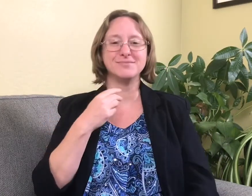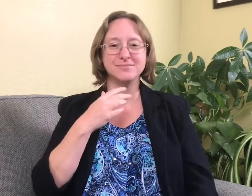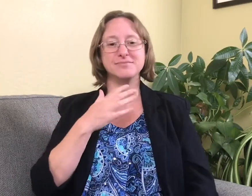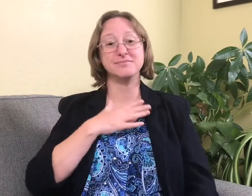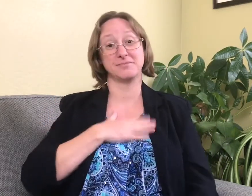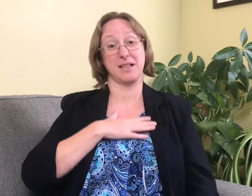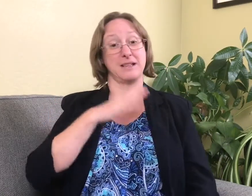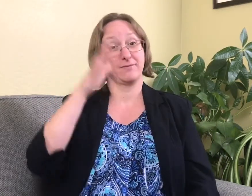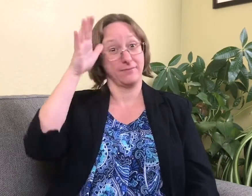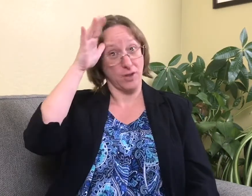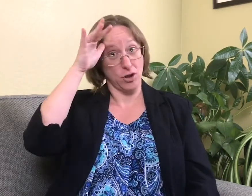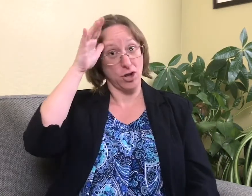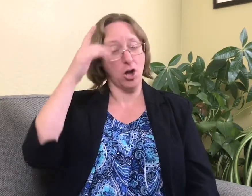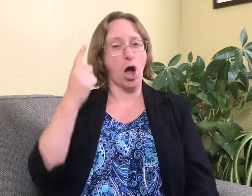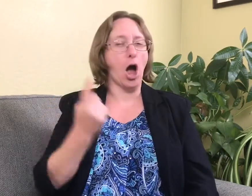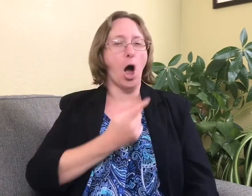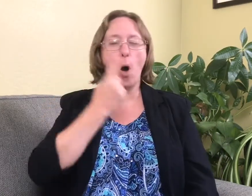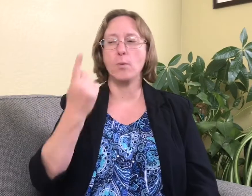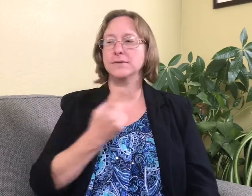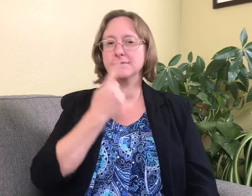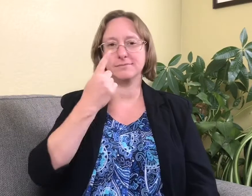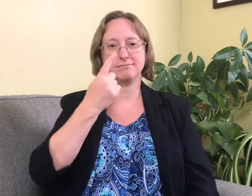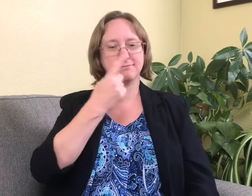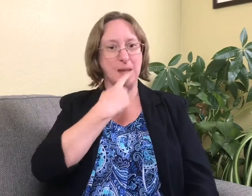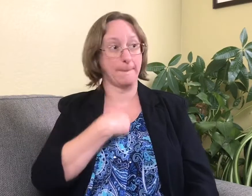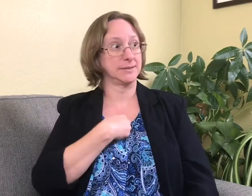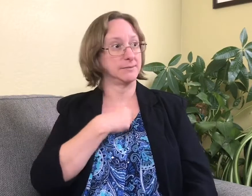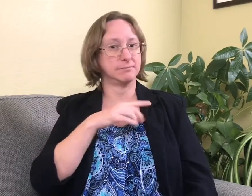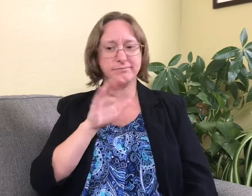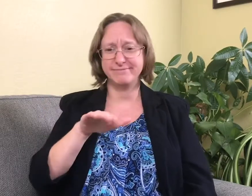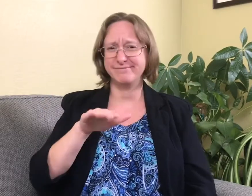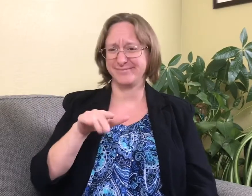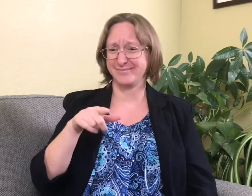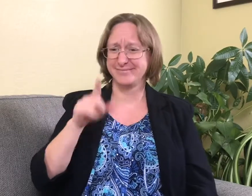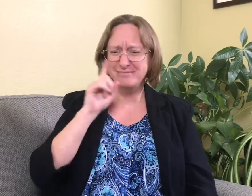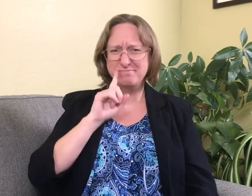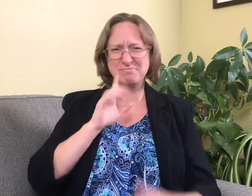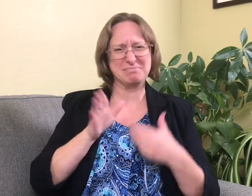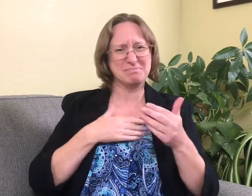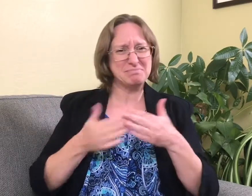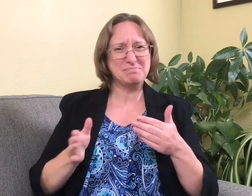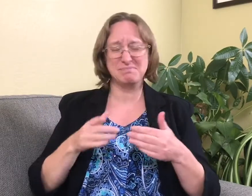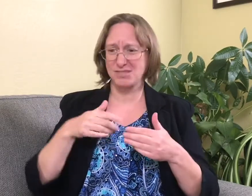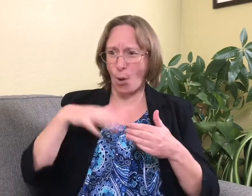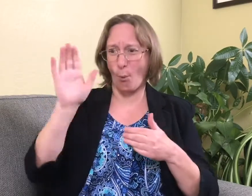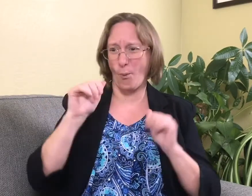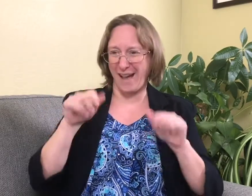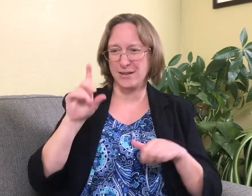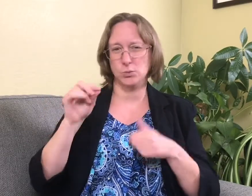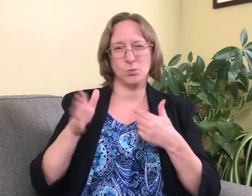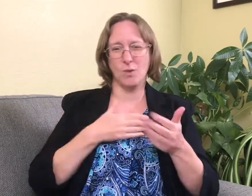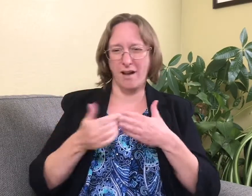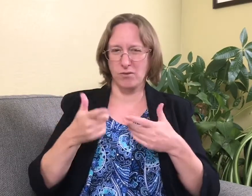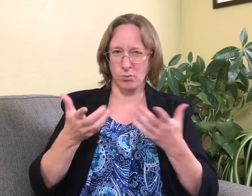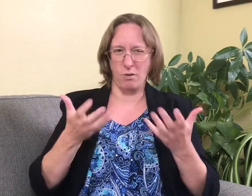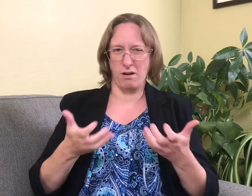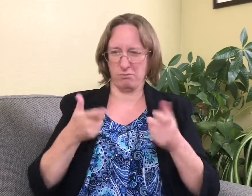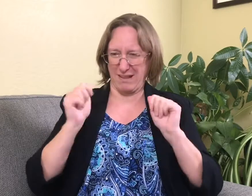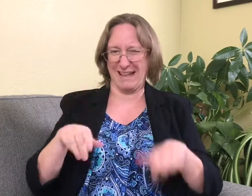Looking back, when I think of my father, he always told me that it didn't matter that I was deaf, that I could go